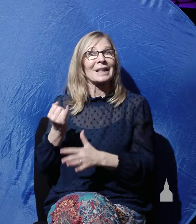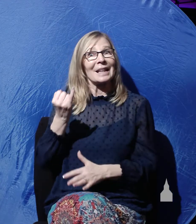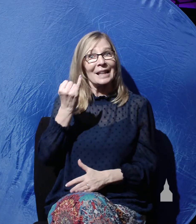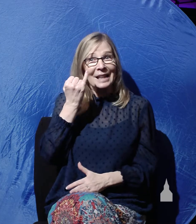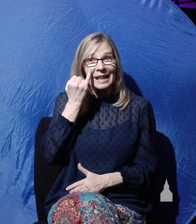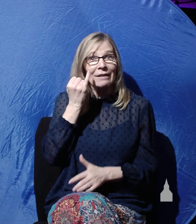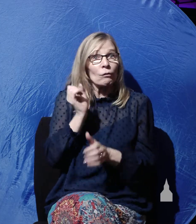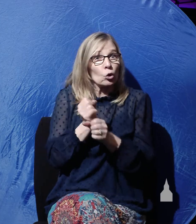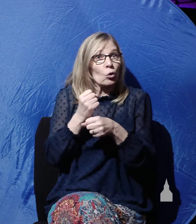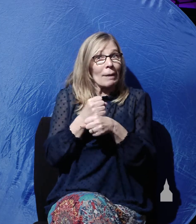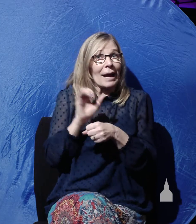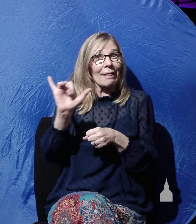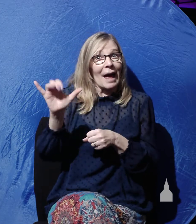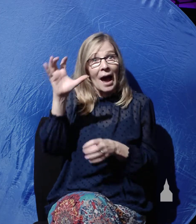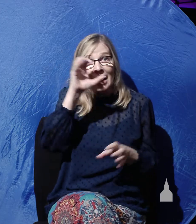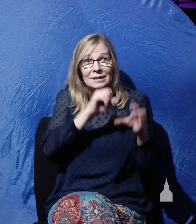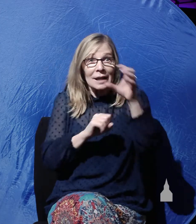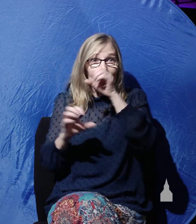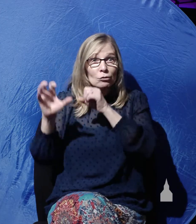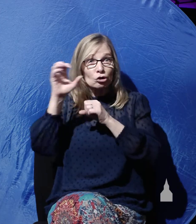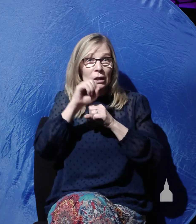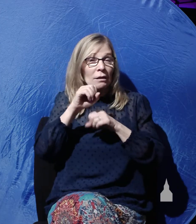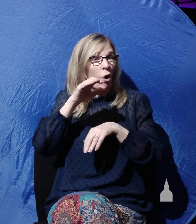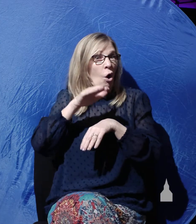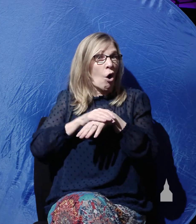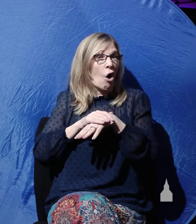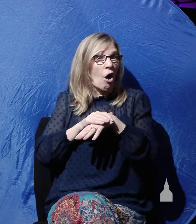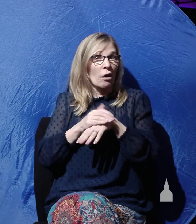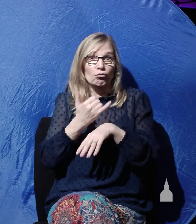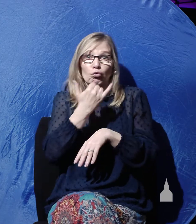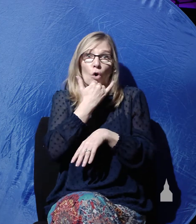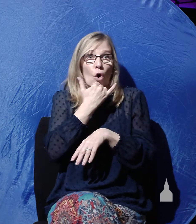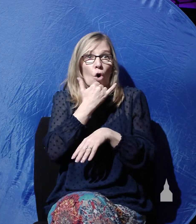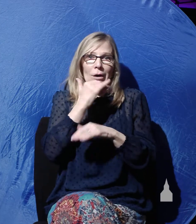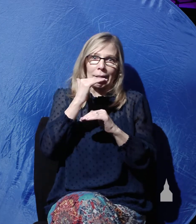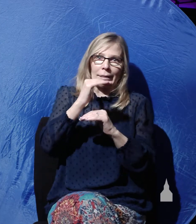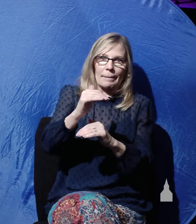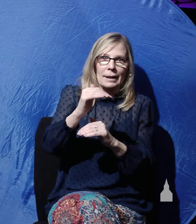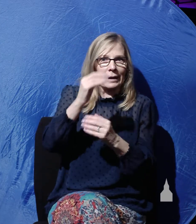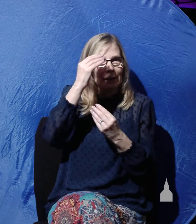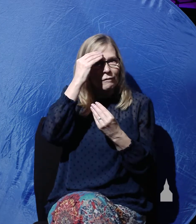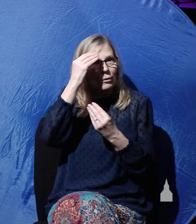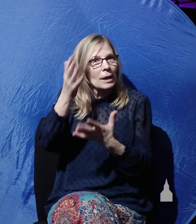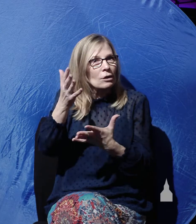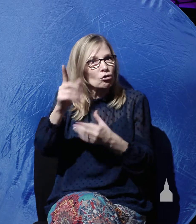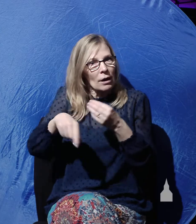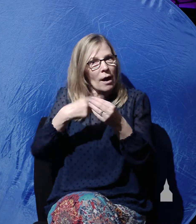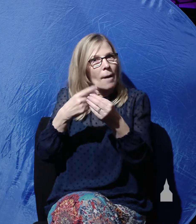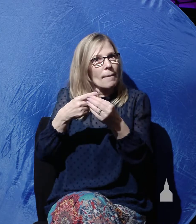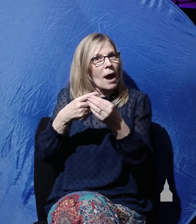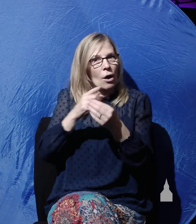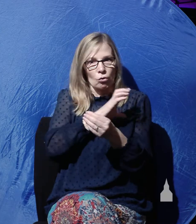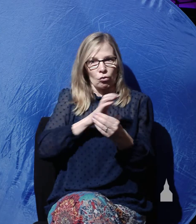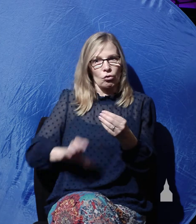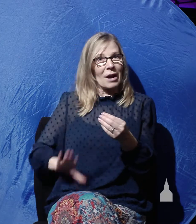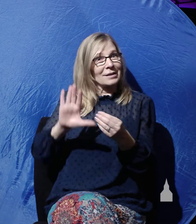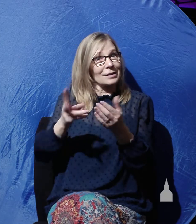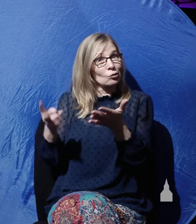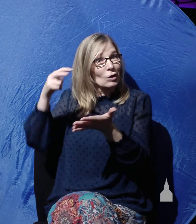kinds of assumptions based upon faulty and limited information about the resurrection of Jesus, they will